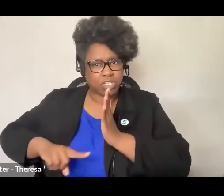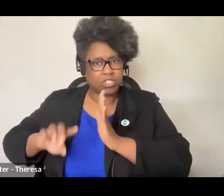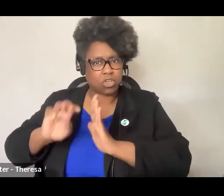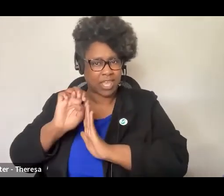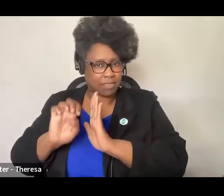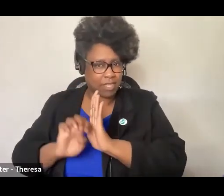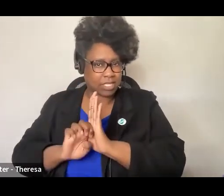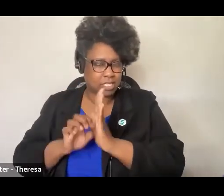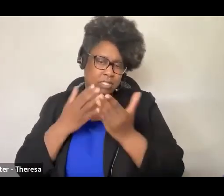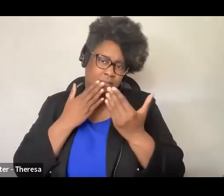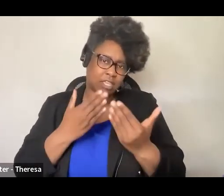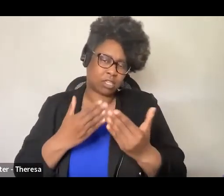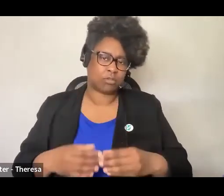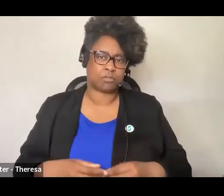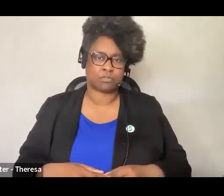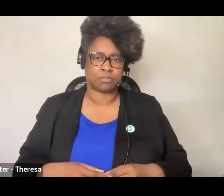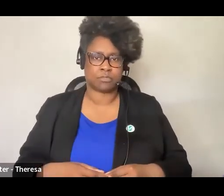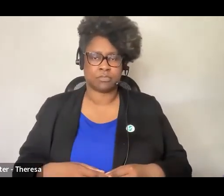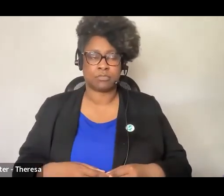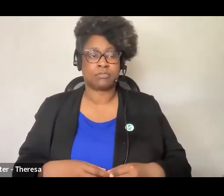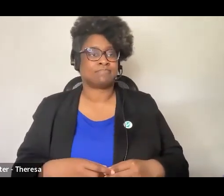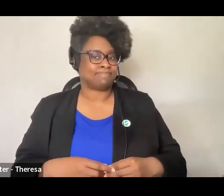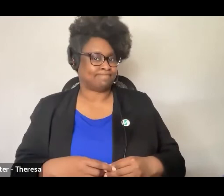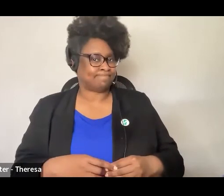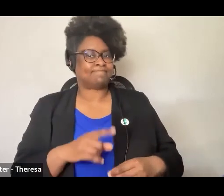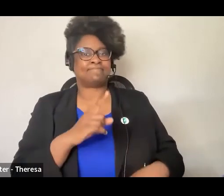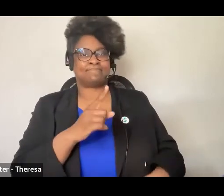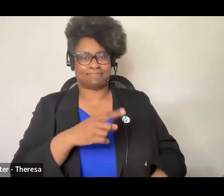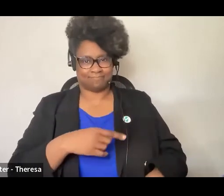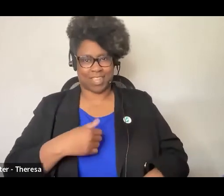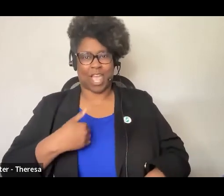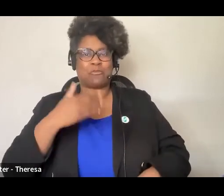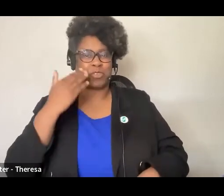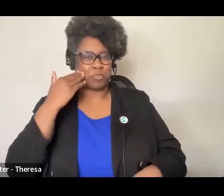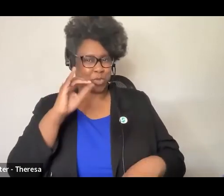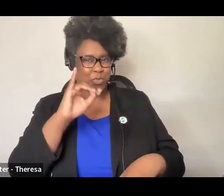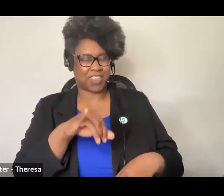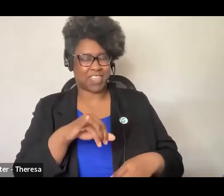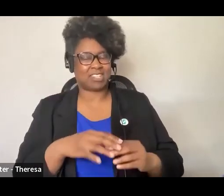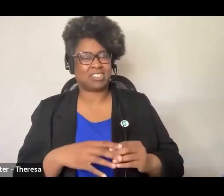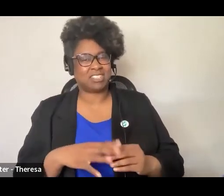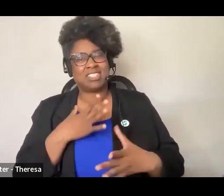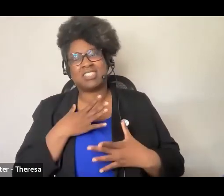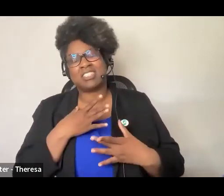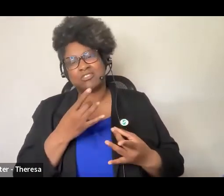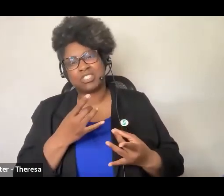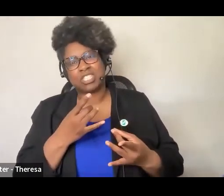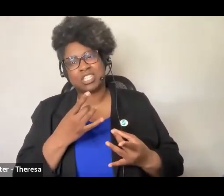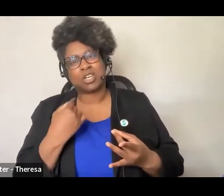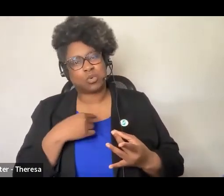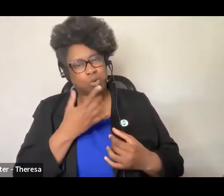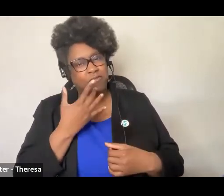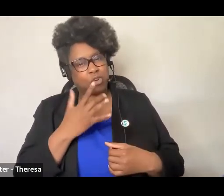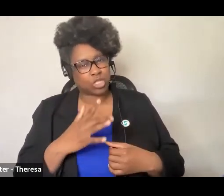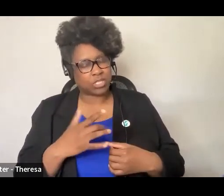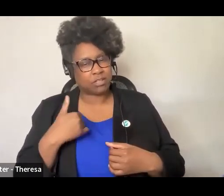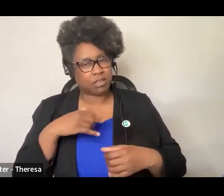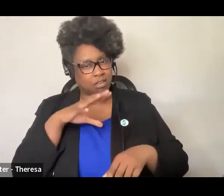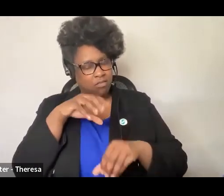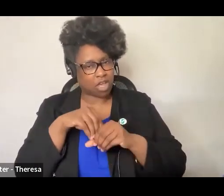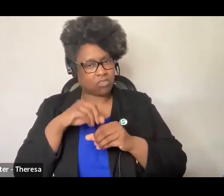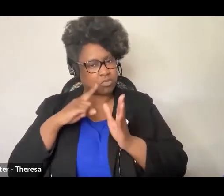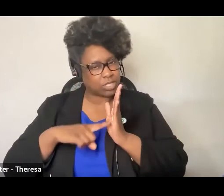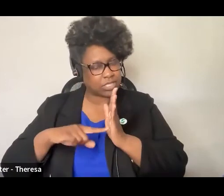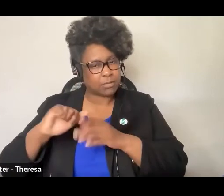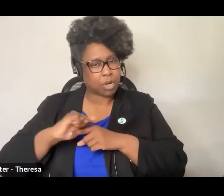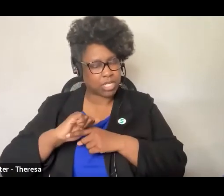Thank you. That's definitely something I'm familiar with and it's interesting. You know, we're fortunate to be involved in this research practice